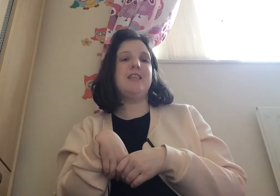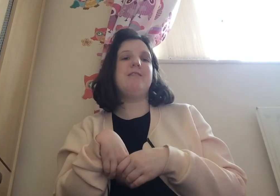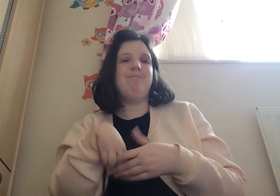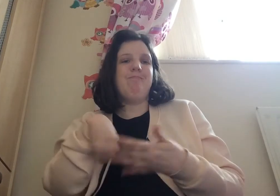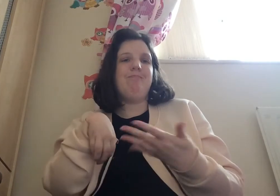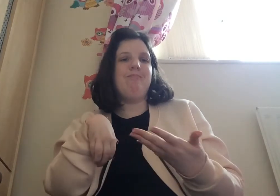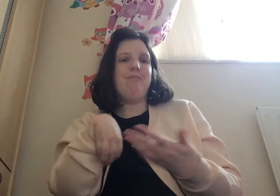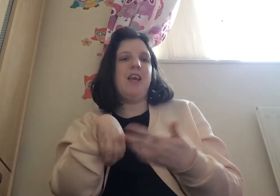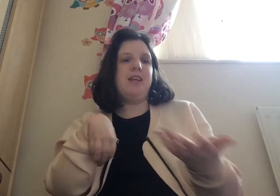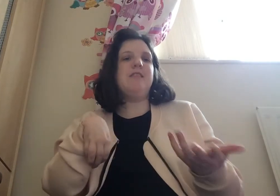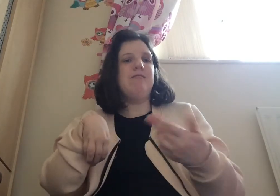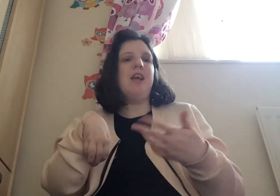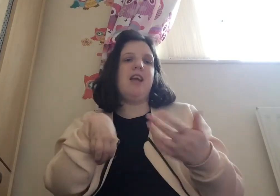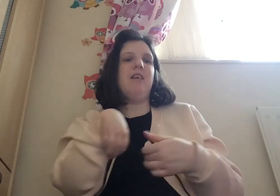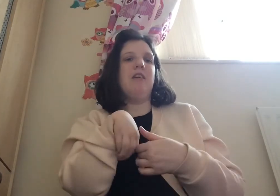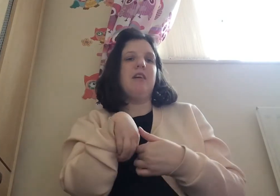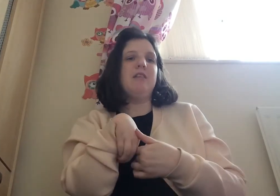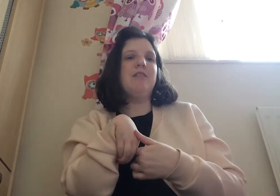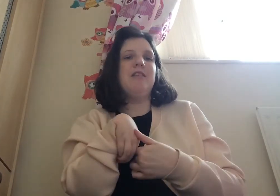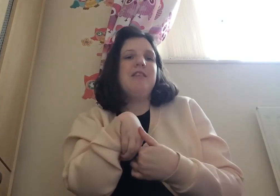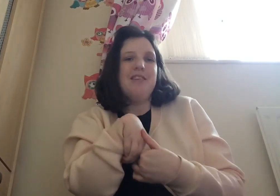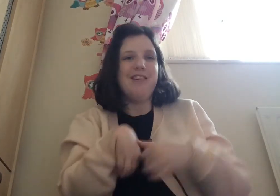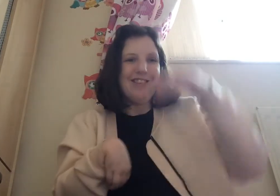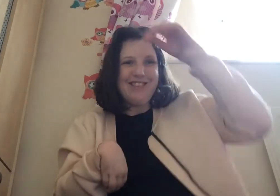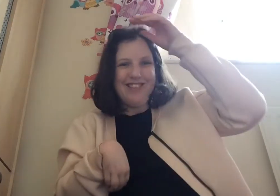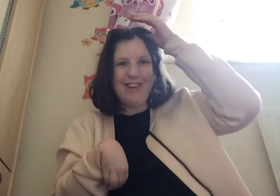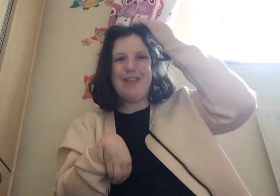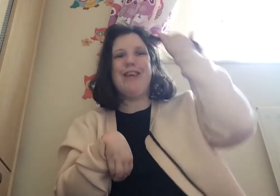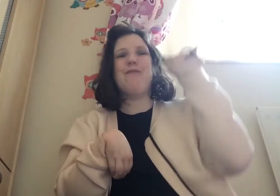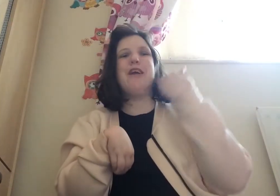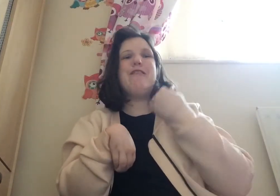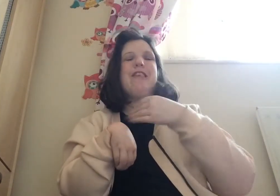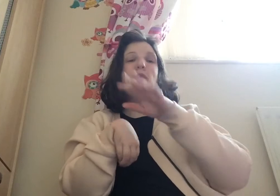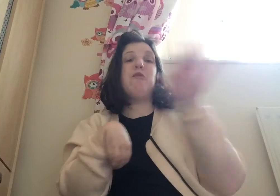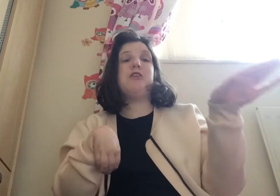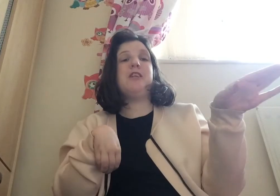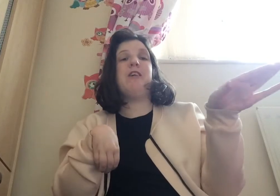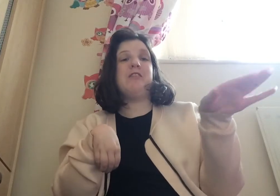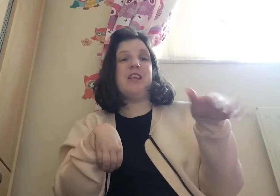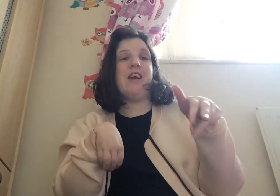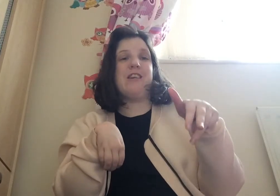he he killed her because previously pushed her down the stairs